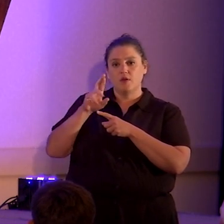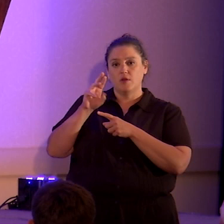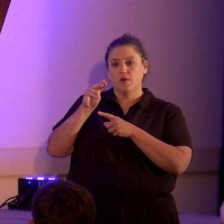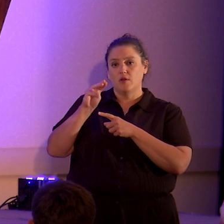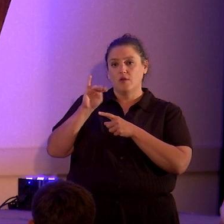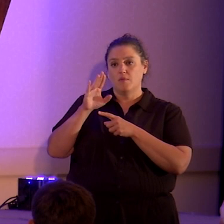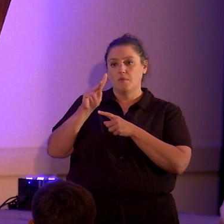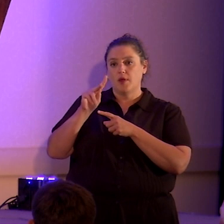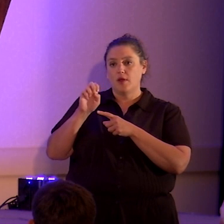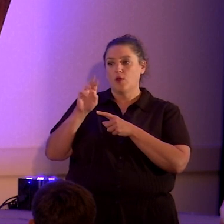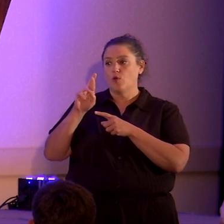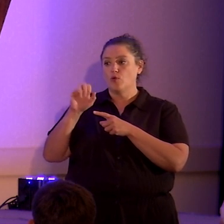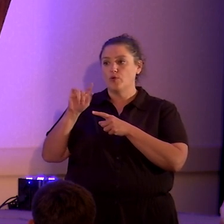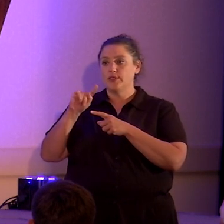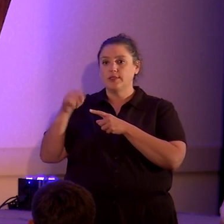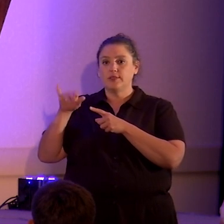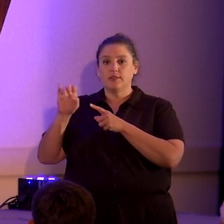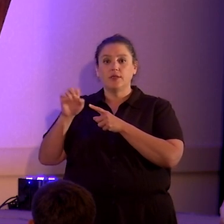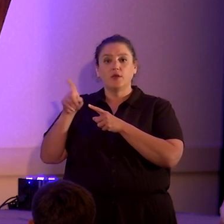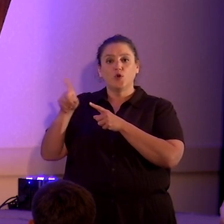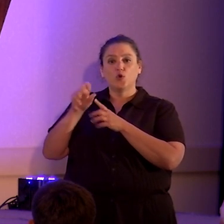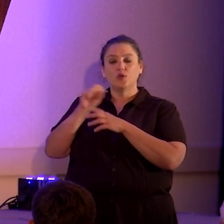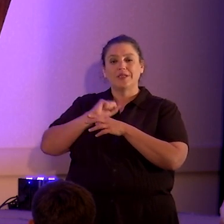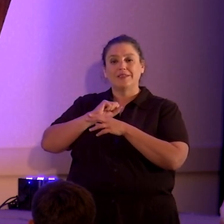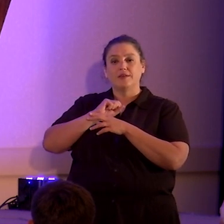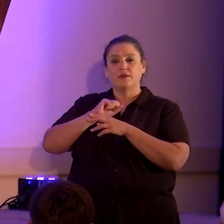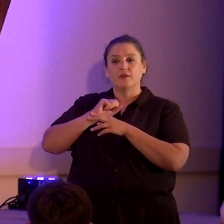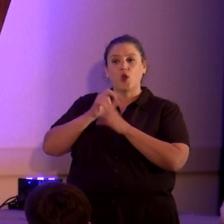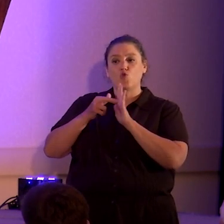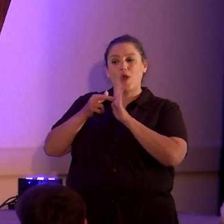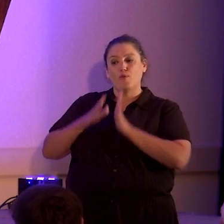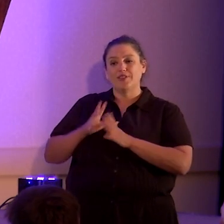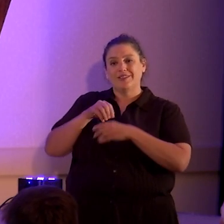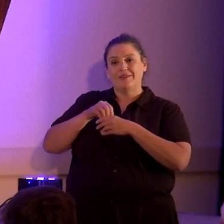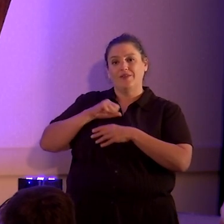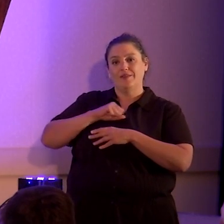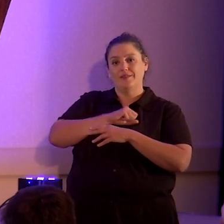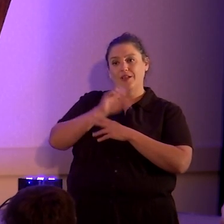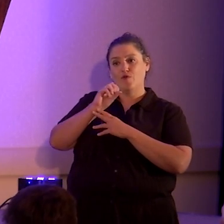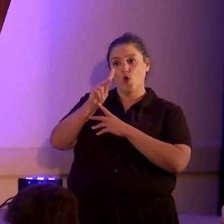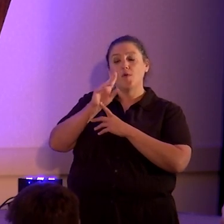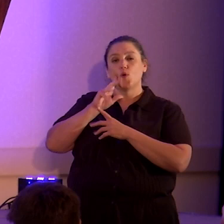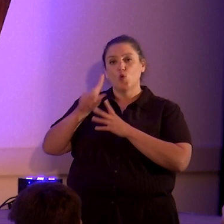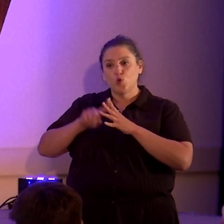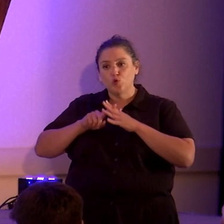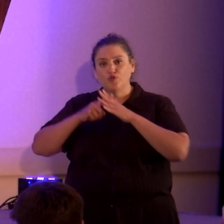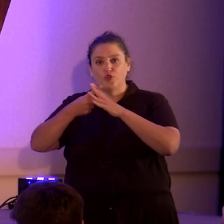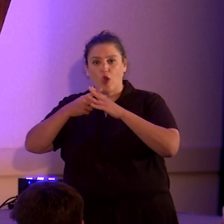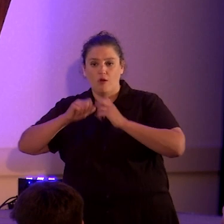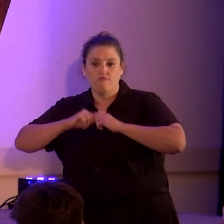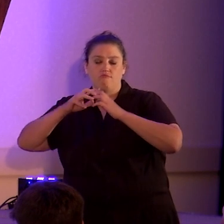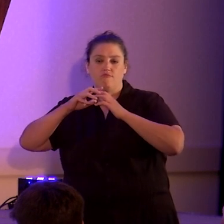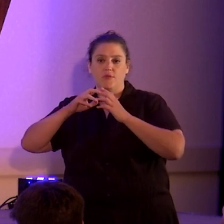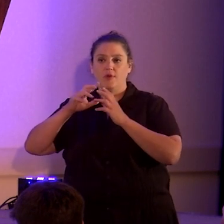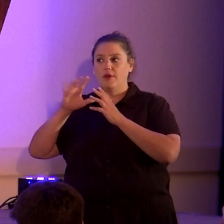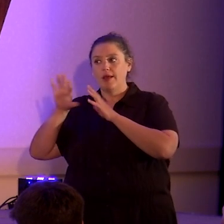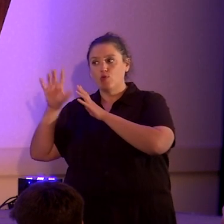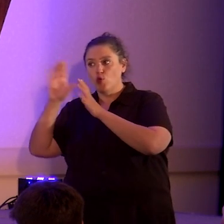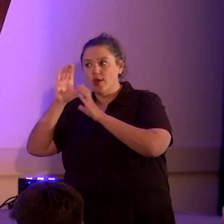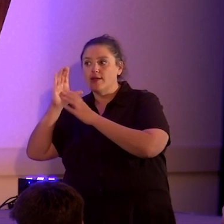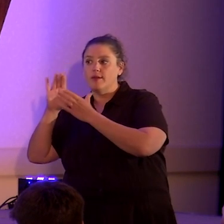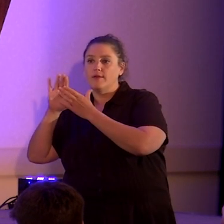Mike Rietze, who is a state representative in Oklahoma, who spearheaded this and funded this through an organization